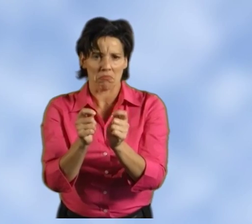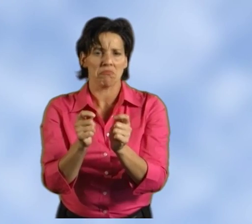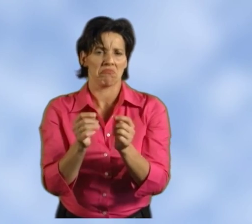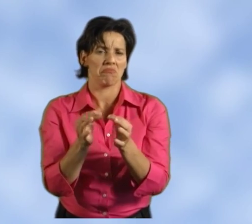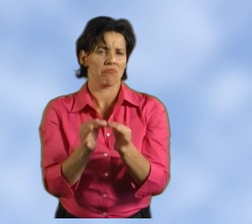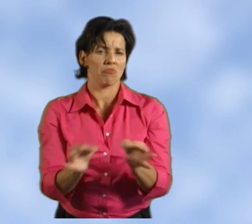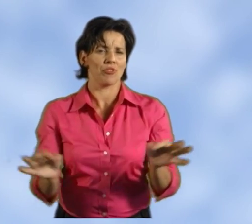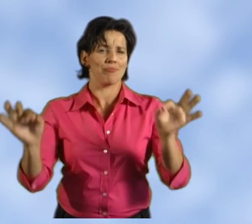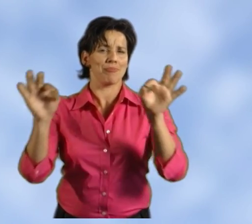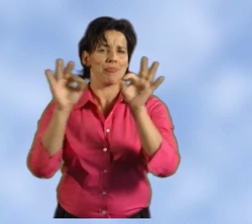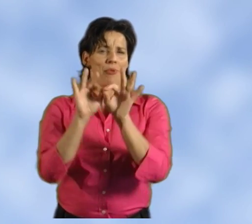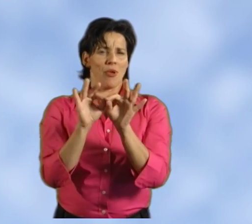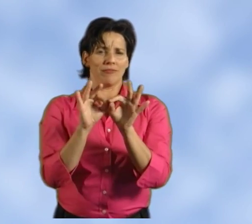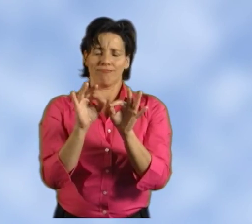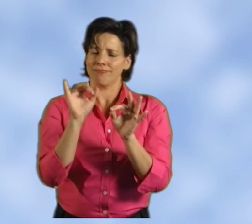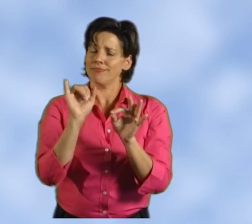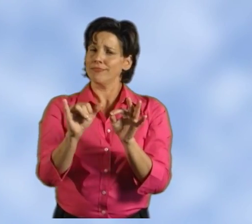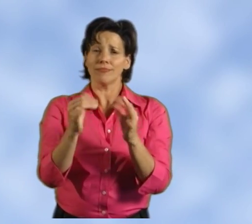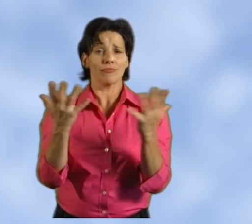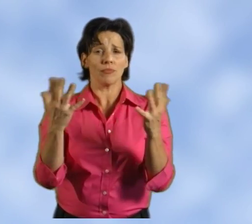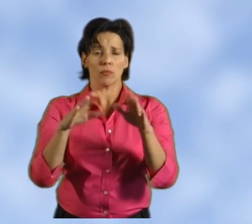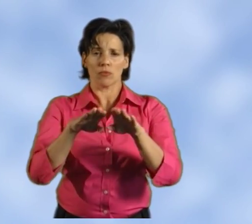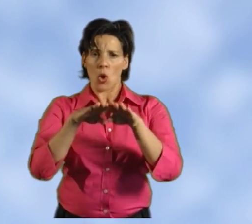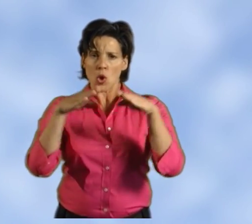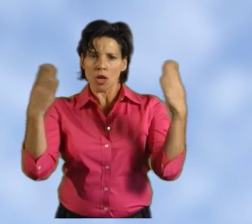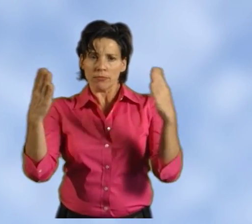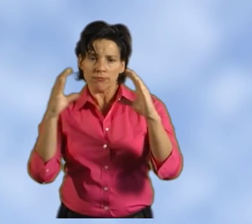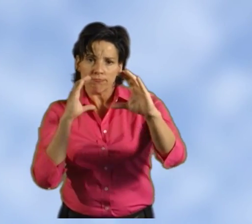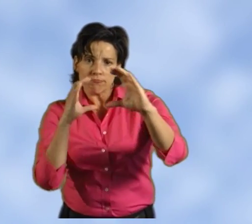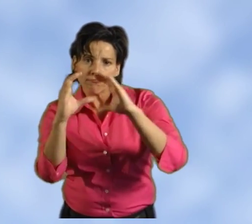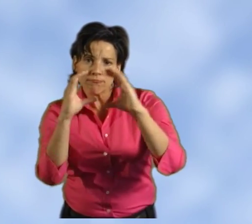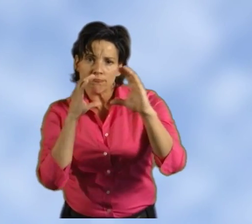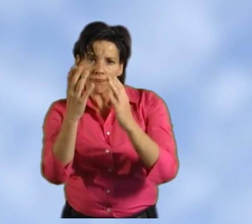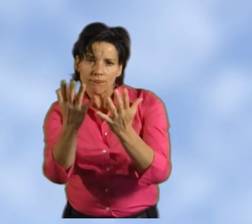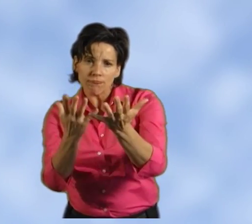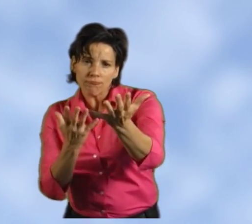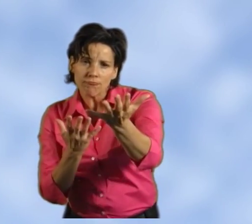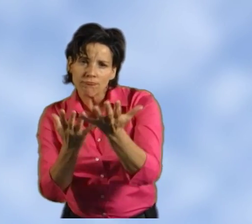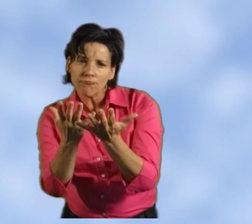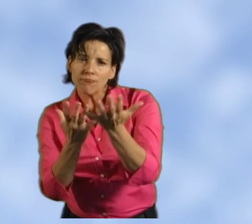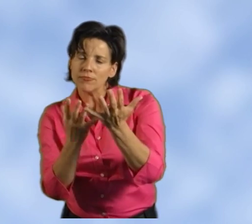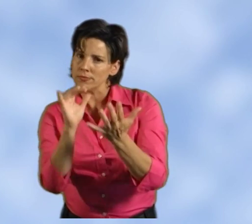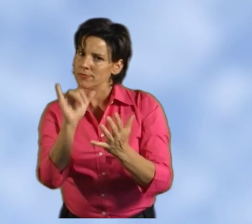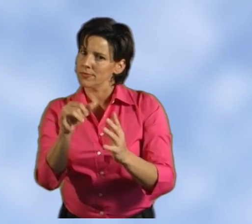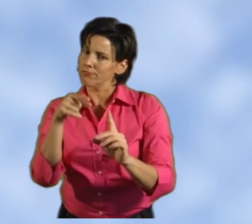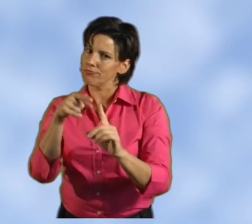It is very important to follow the principle of open communication we have talked about in this program.